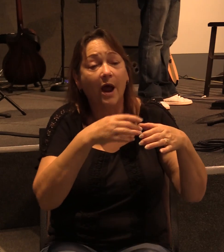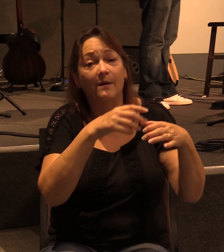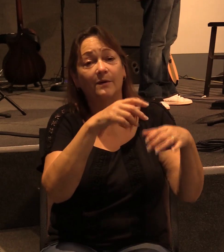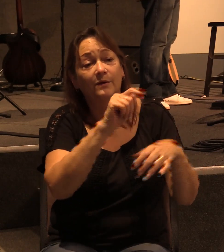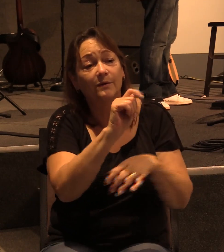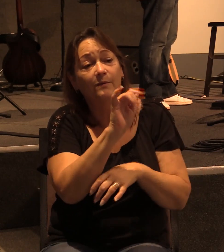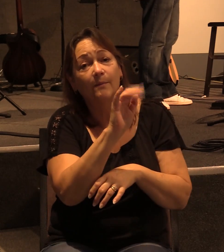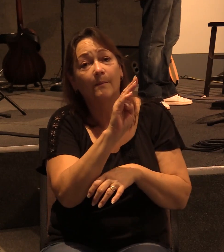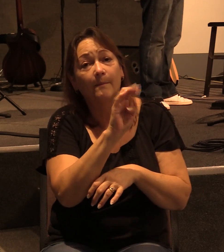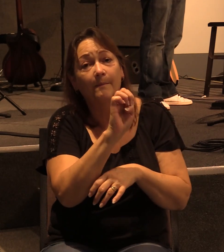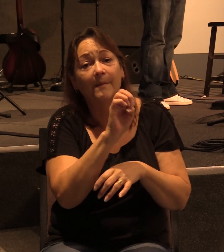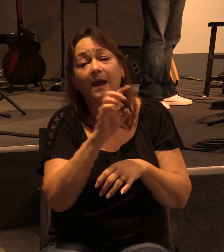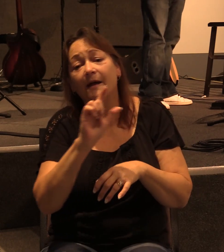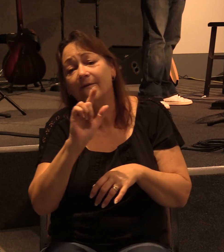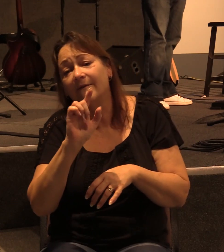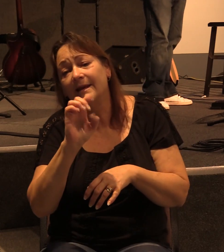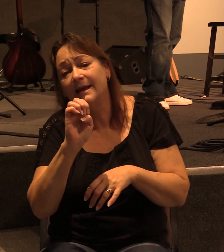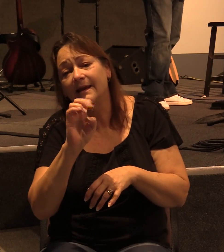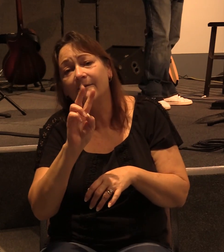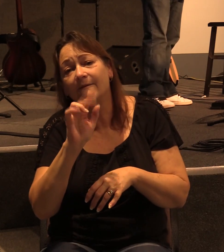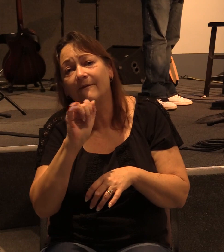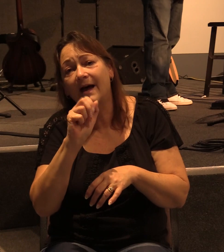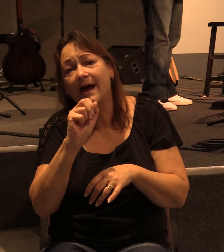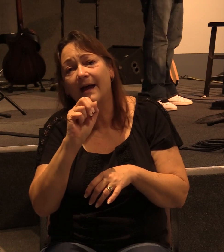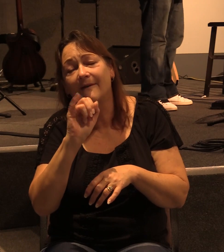his name means son of encouragement.